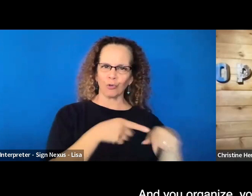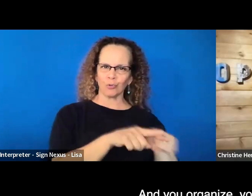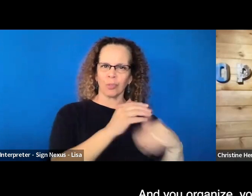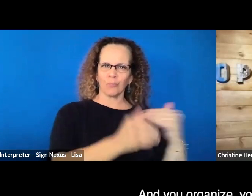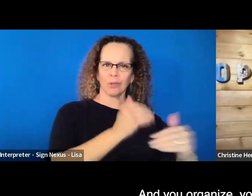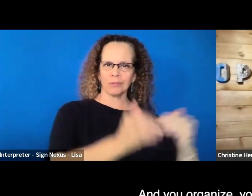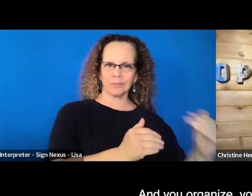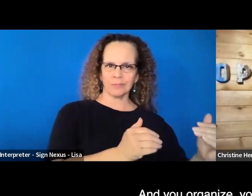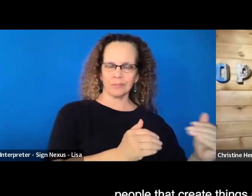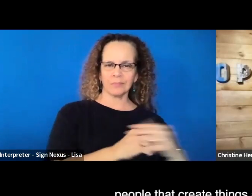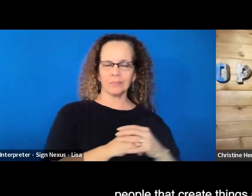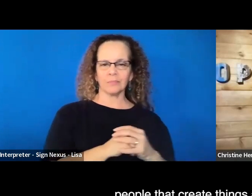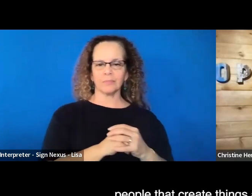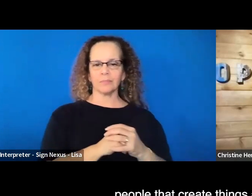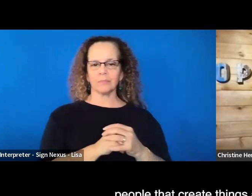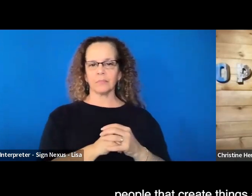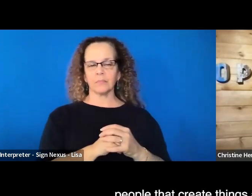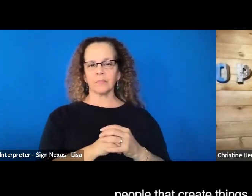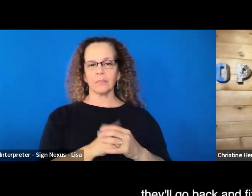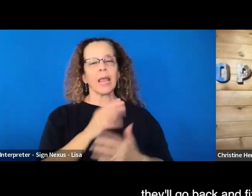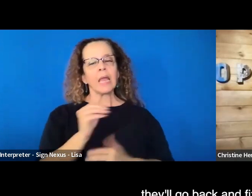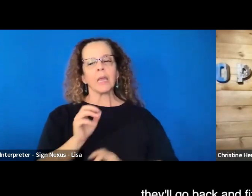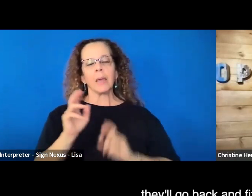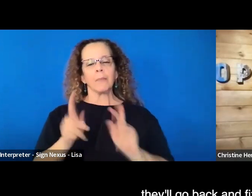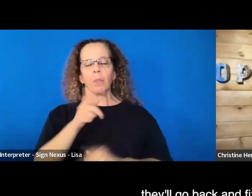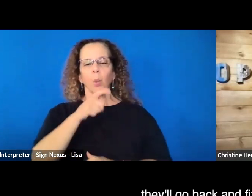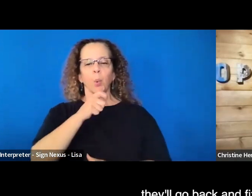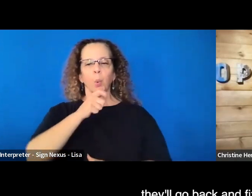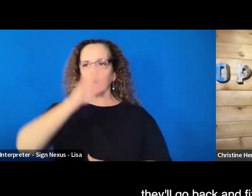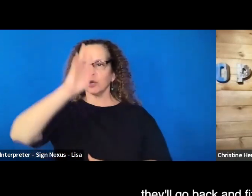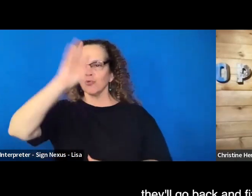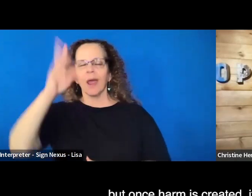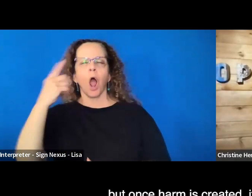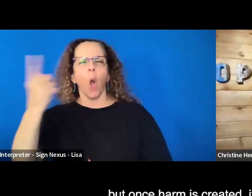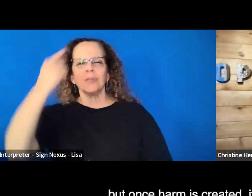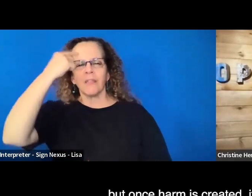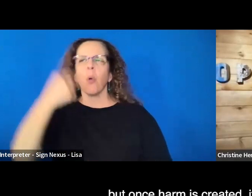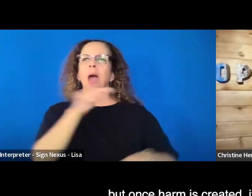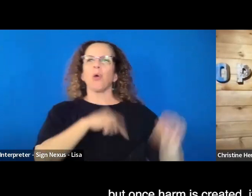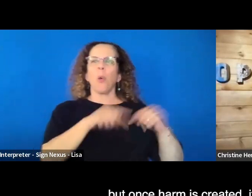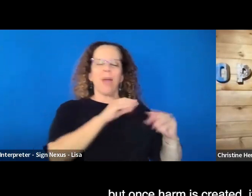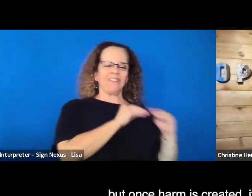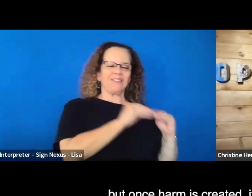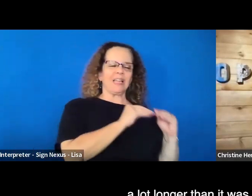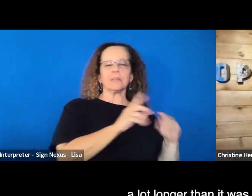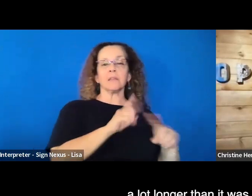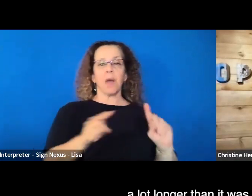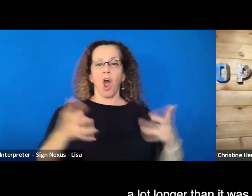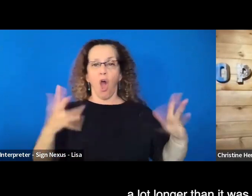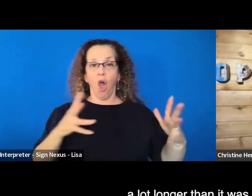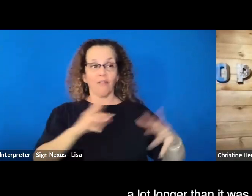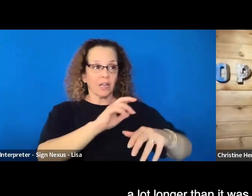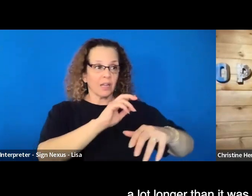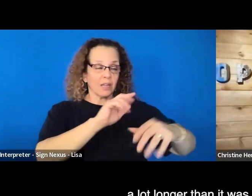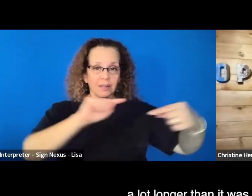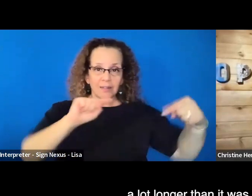You know, people that create things always think they'll go back and fix them. But once harm is created, it tends to last a